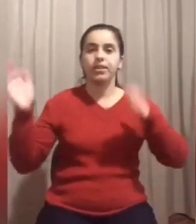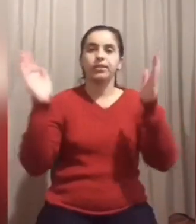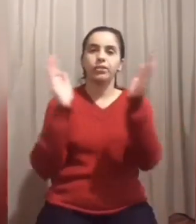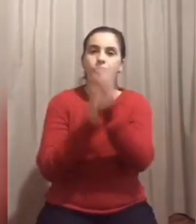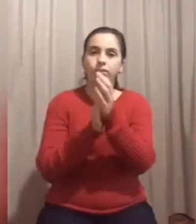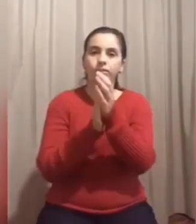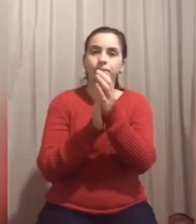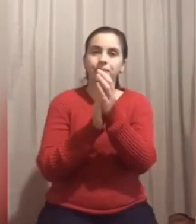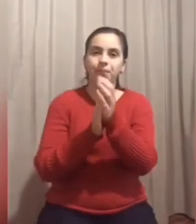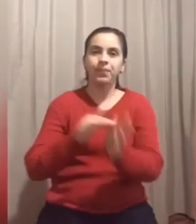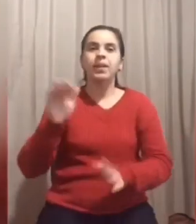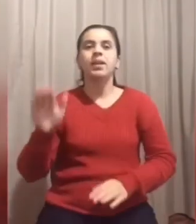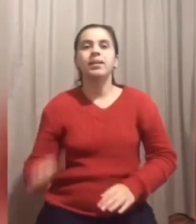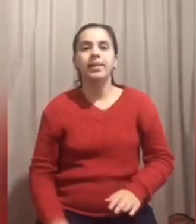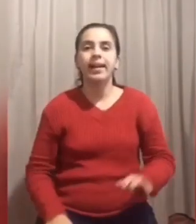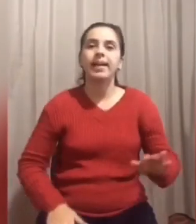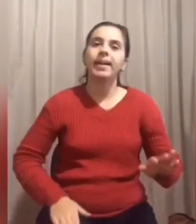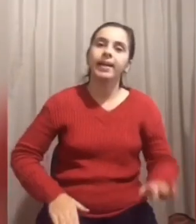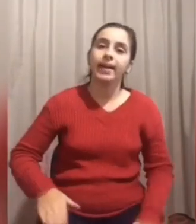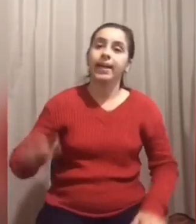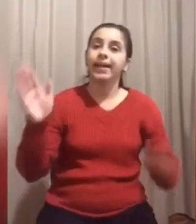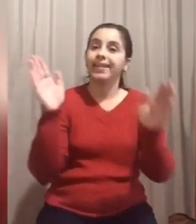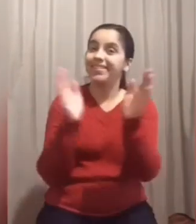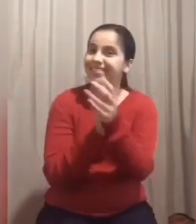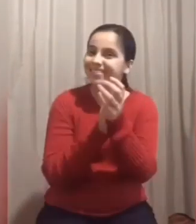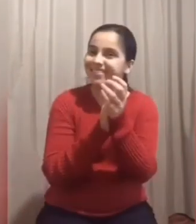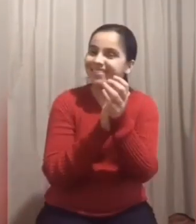-tum Taca-tum